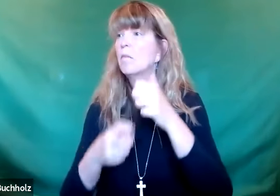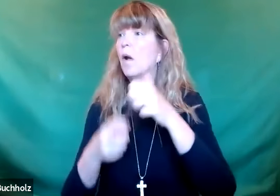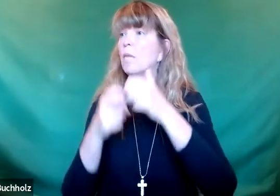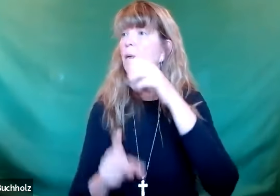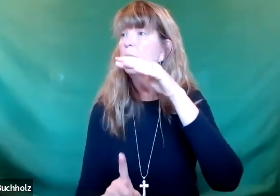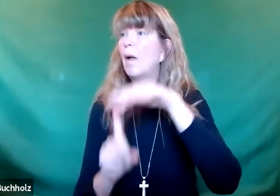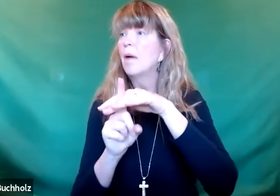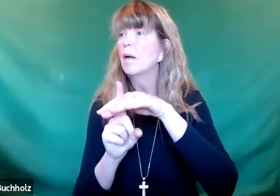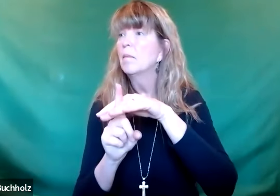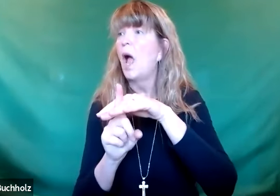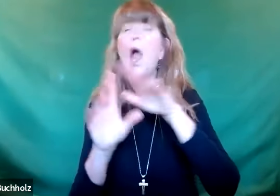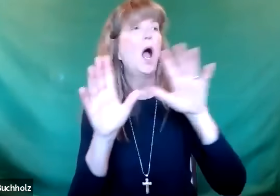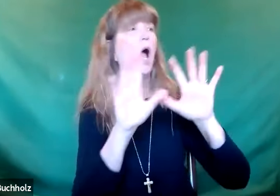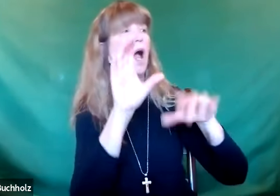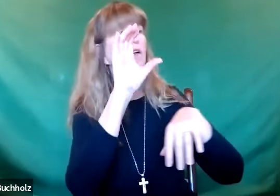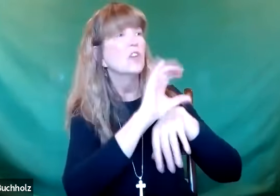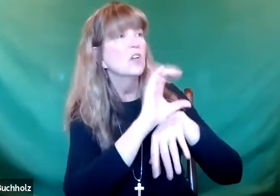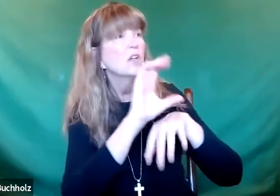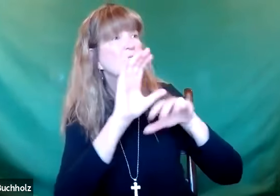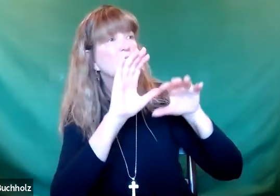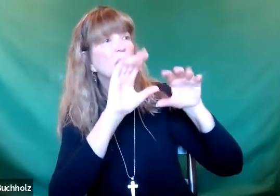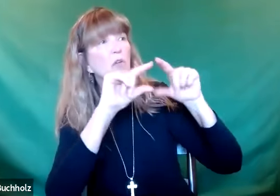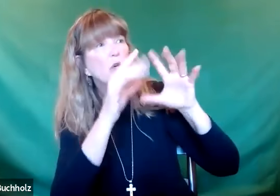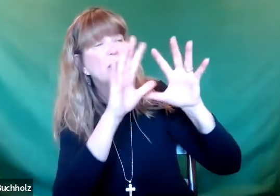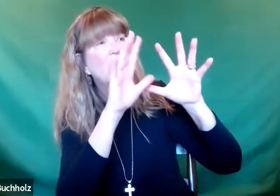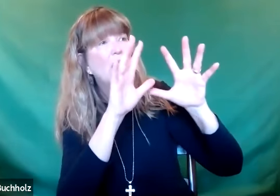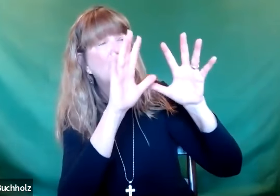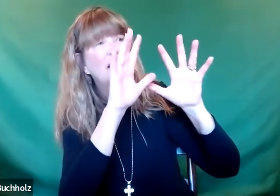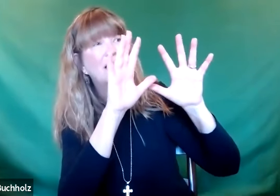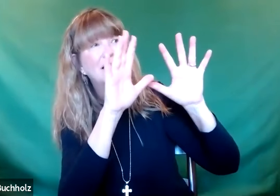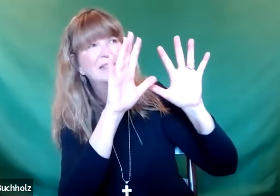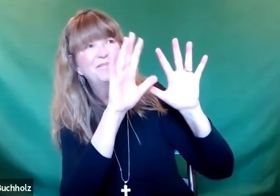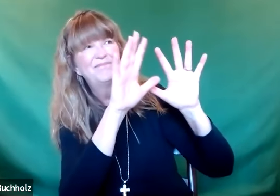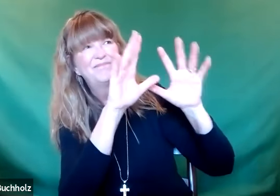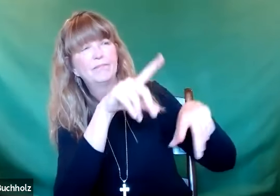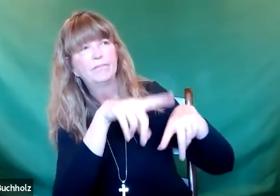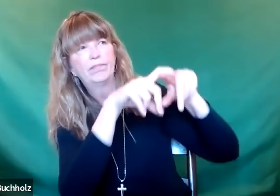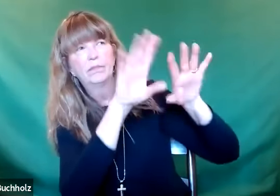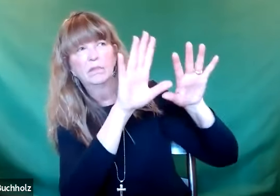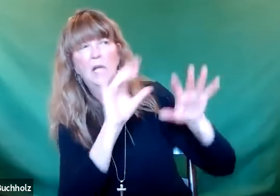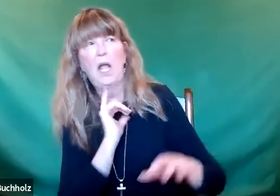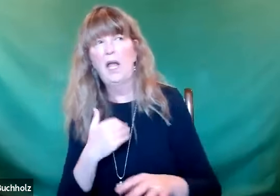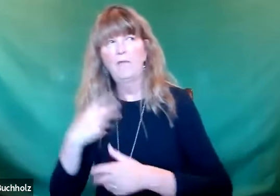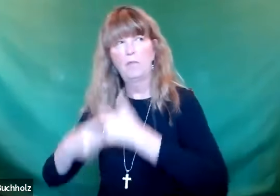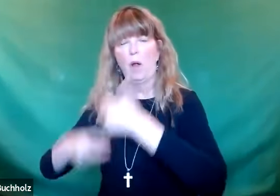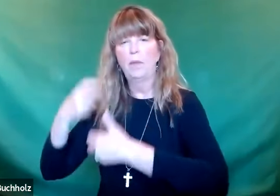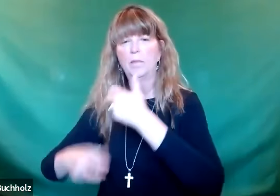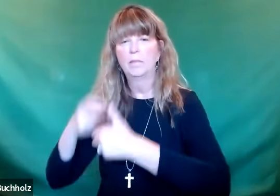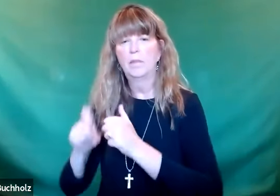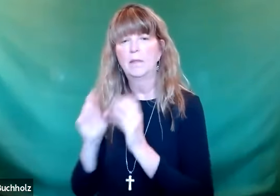word to take root. And so when something comes up, or if there's dissonance, or if a